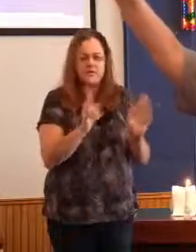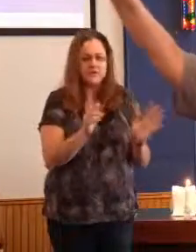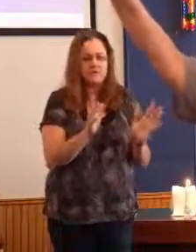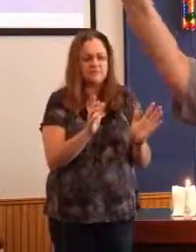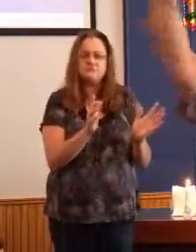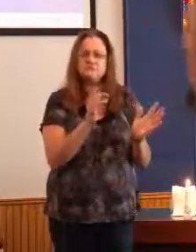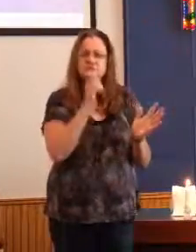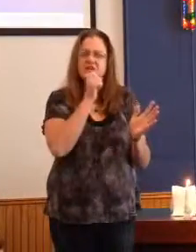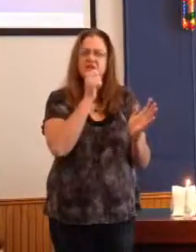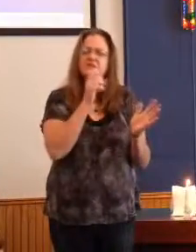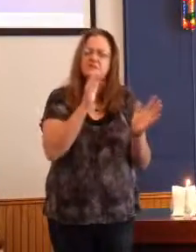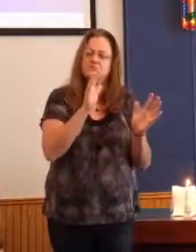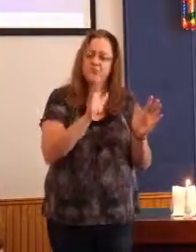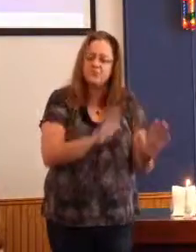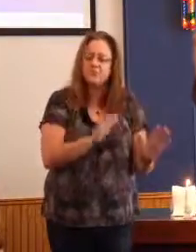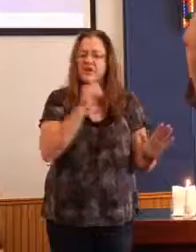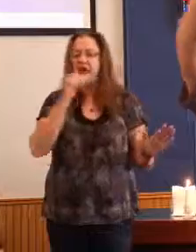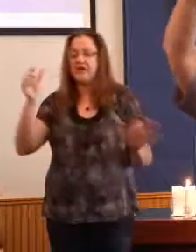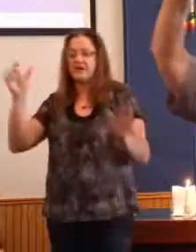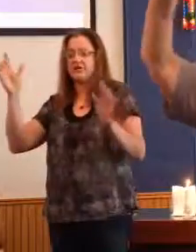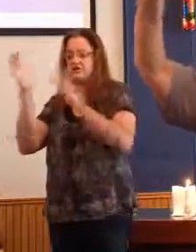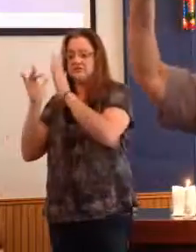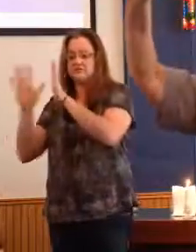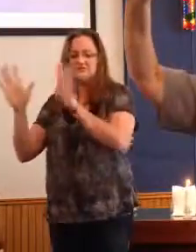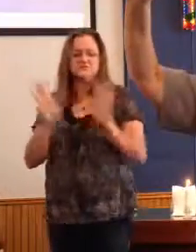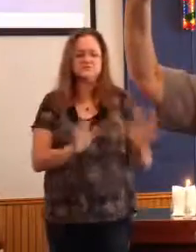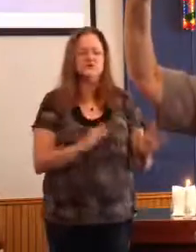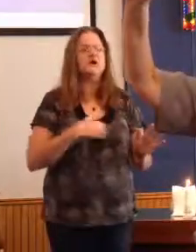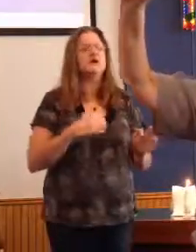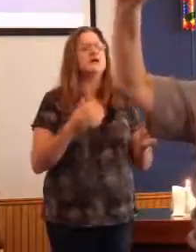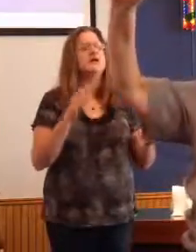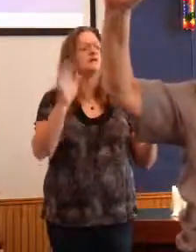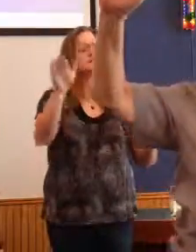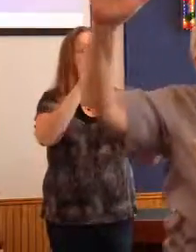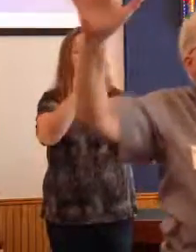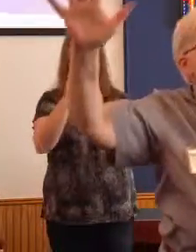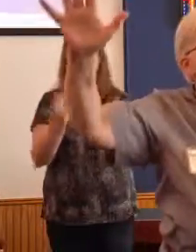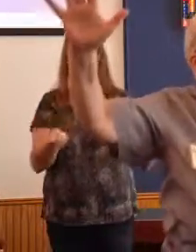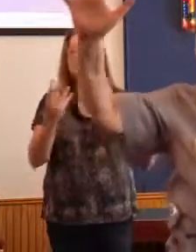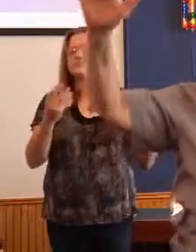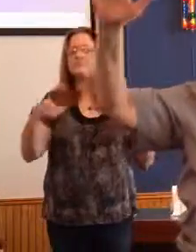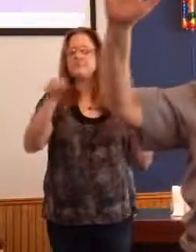Now, how many of you, got to be honest, how many of you know the name of Caleb?